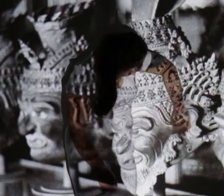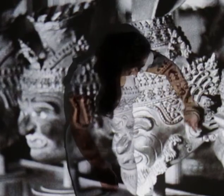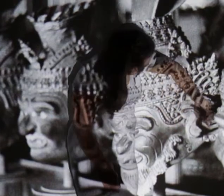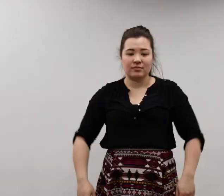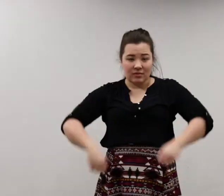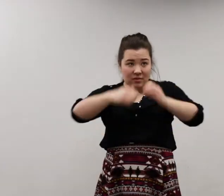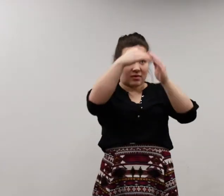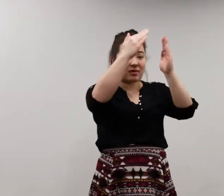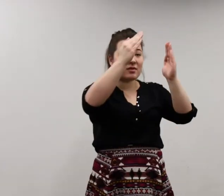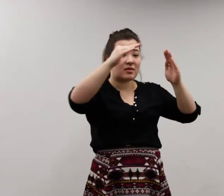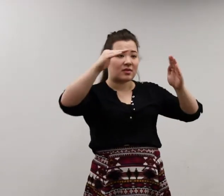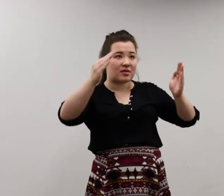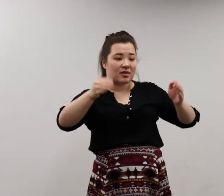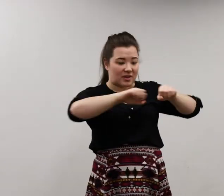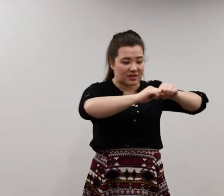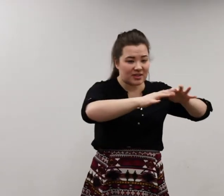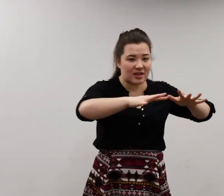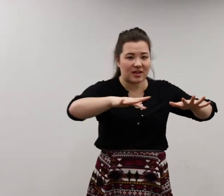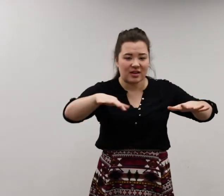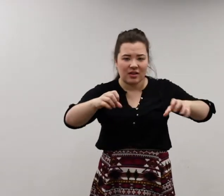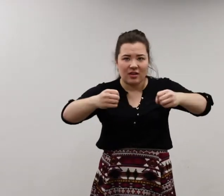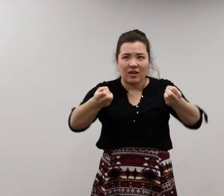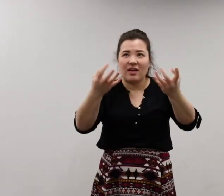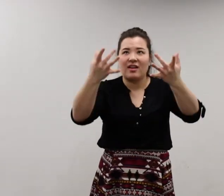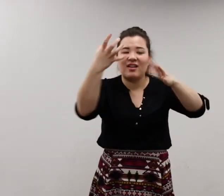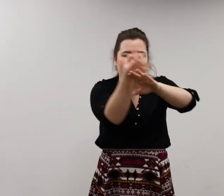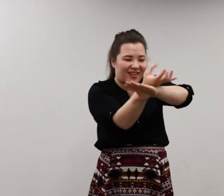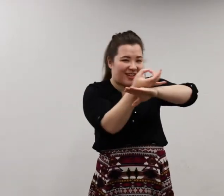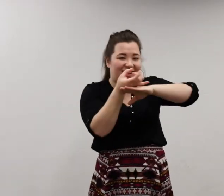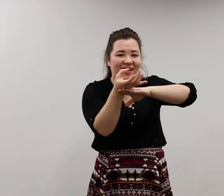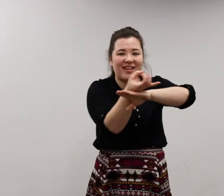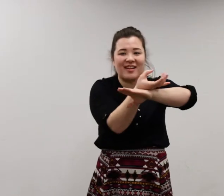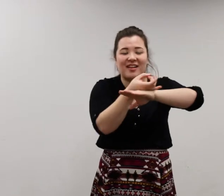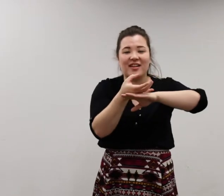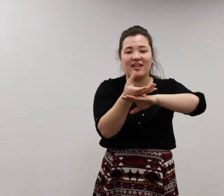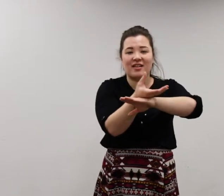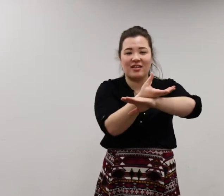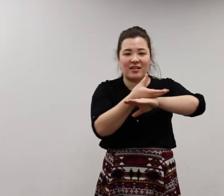Over the Gulf of Thailand, the sea glitters.